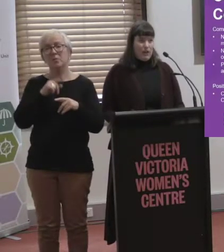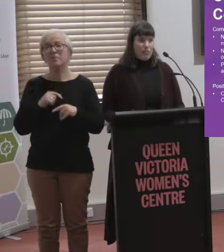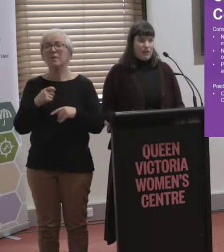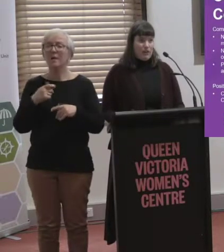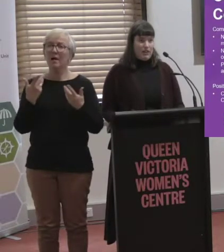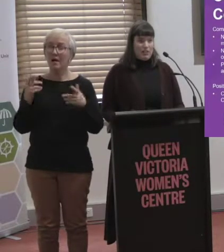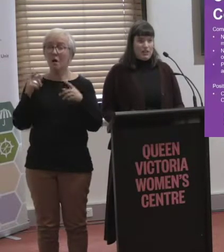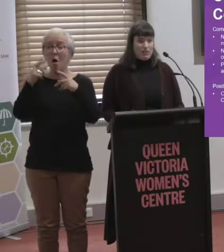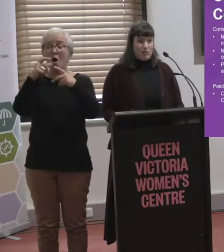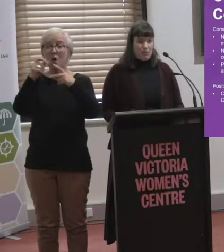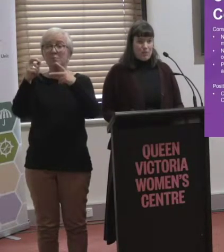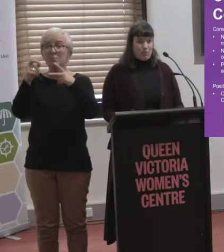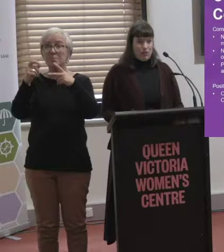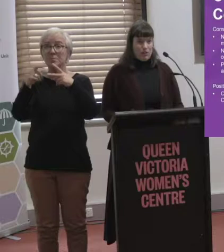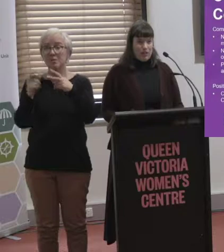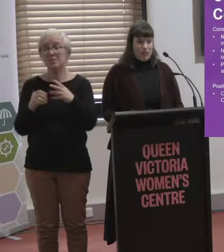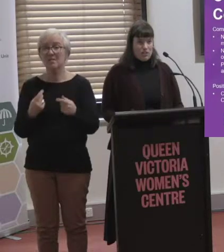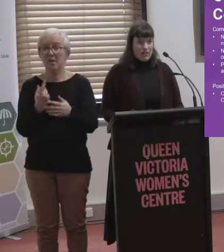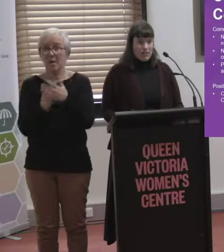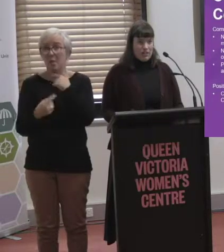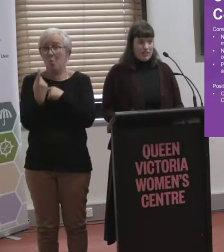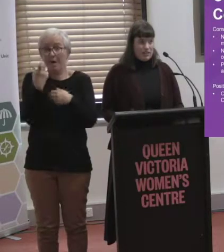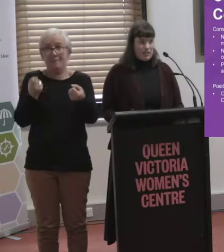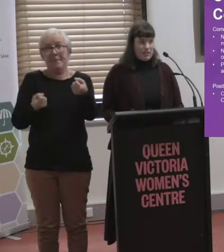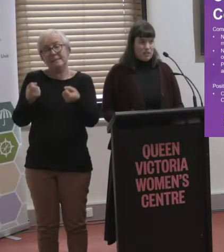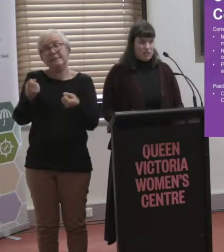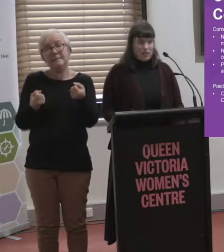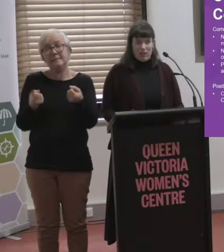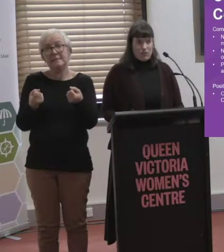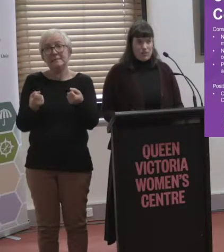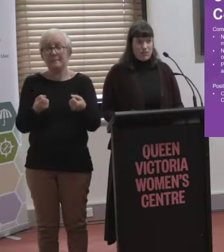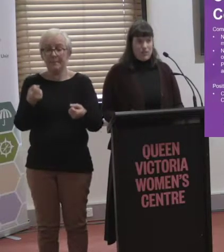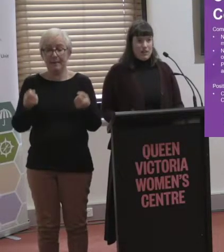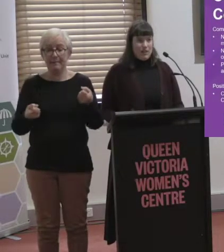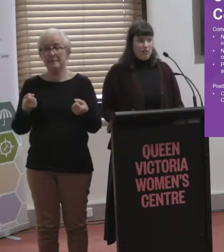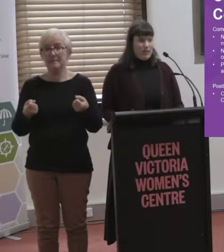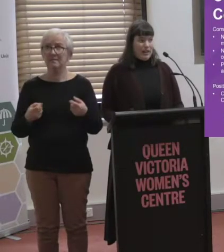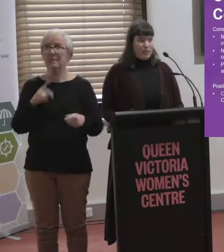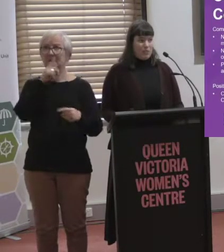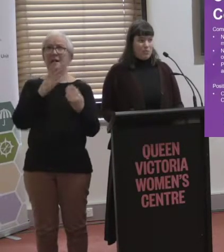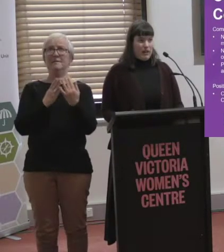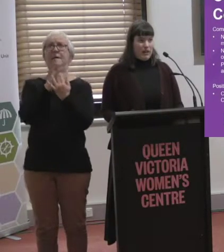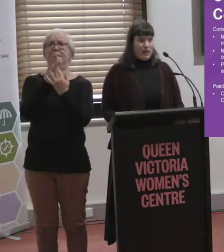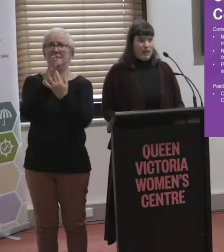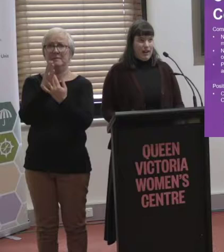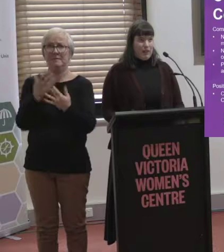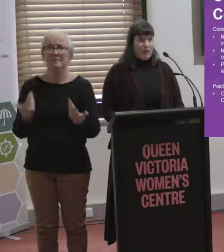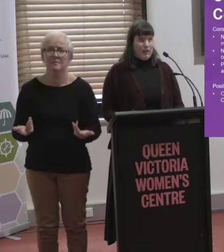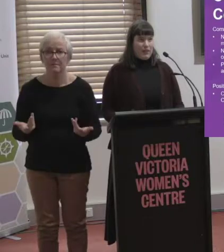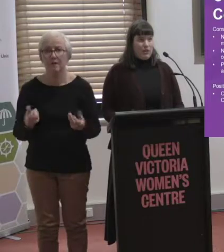If you have one bus, for example, that you can catch and it's not accessible, you don't have a choice. There were many cases where